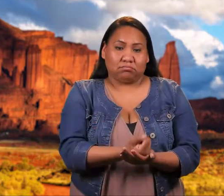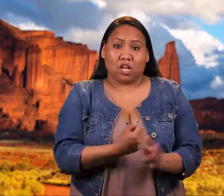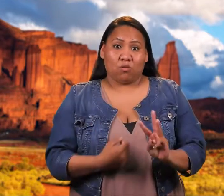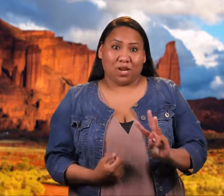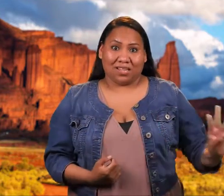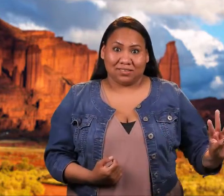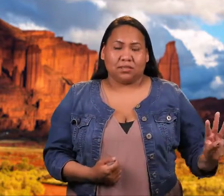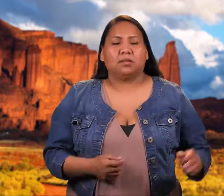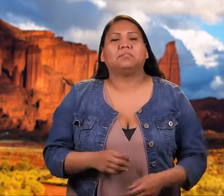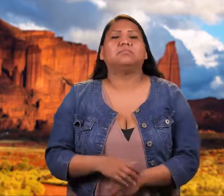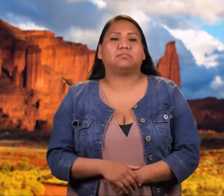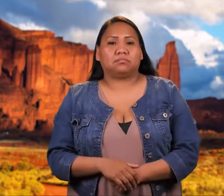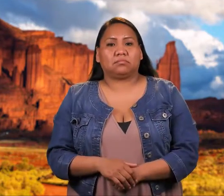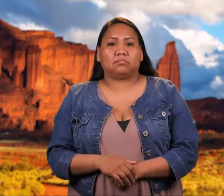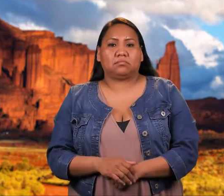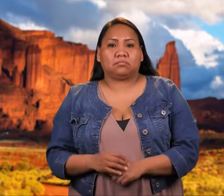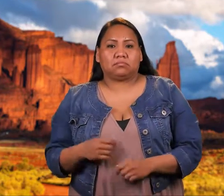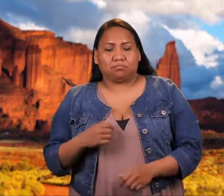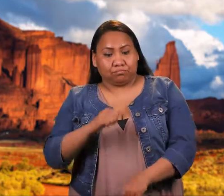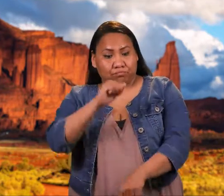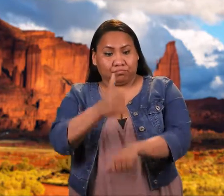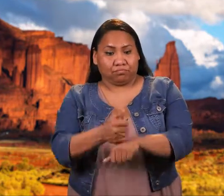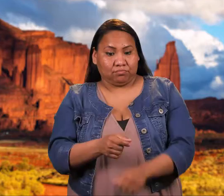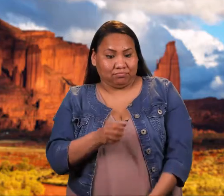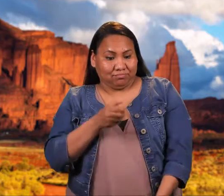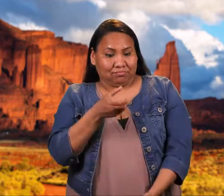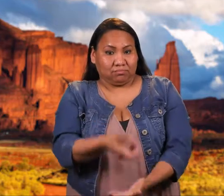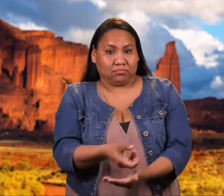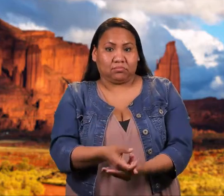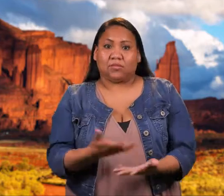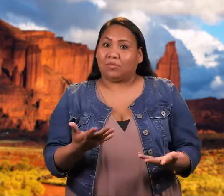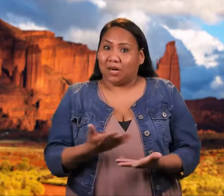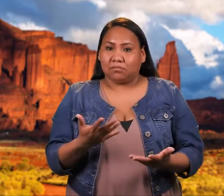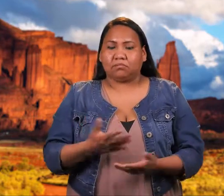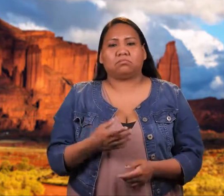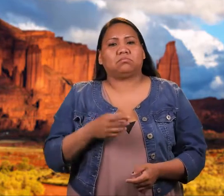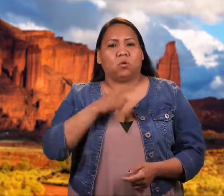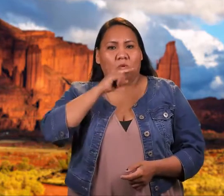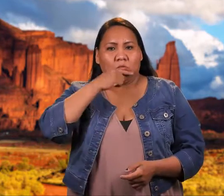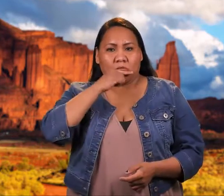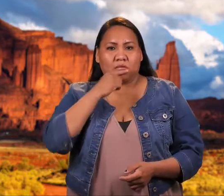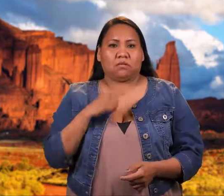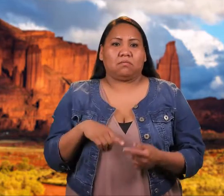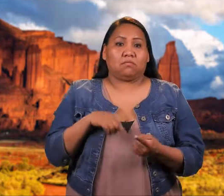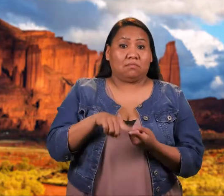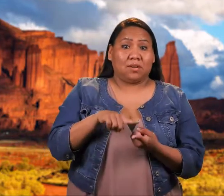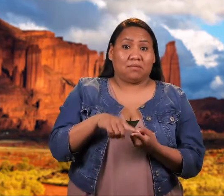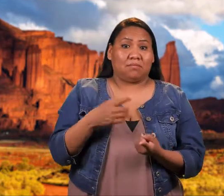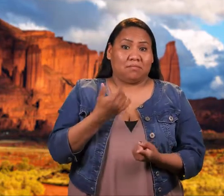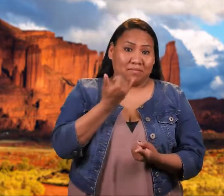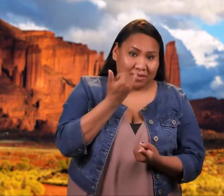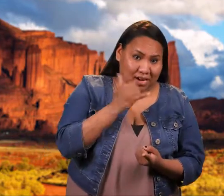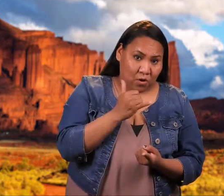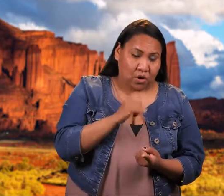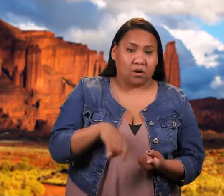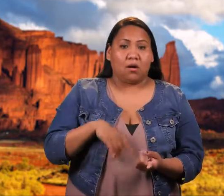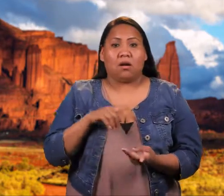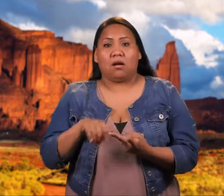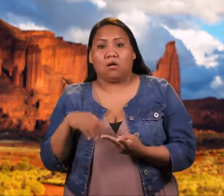The gods laid one buckskin on the ground with the head to the west. On this, they placed the